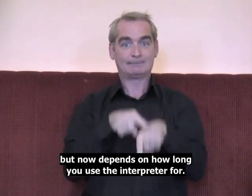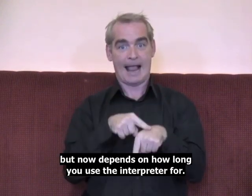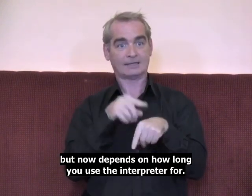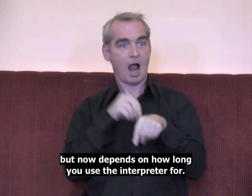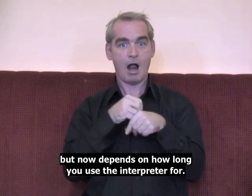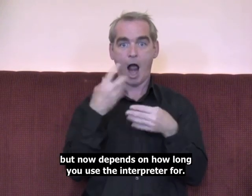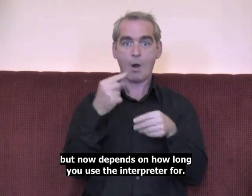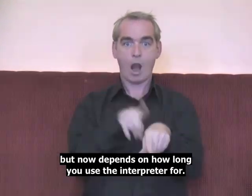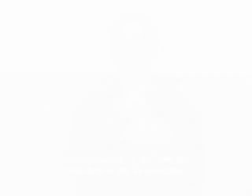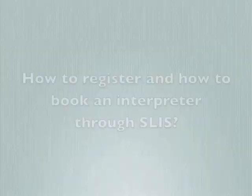long you use the interpreter for.